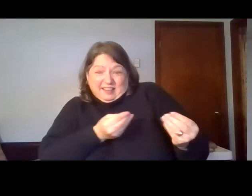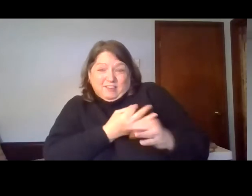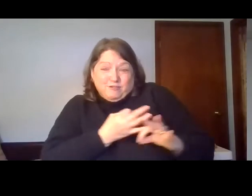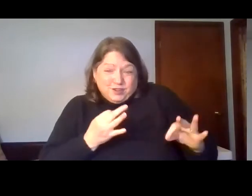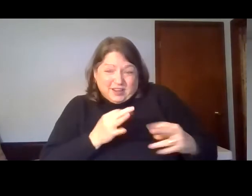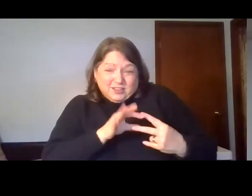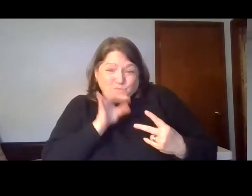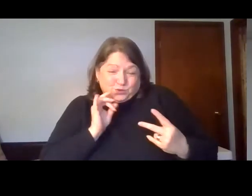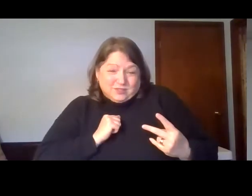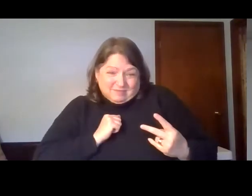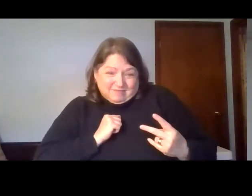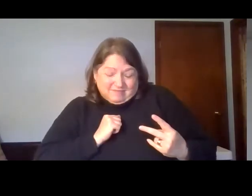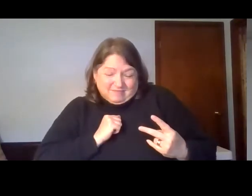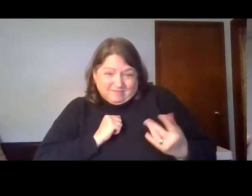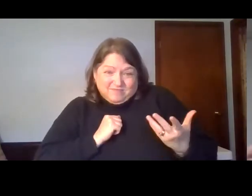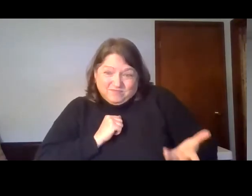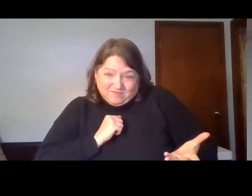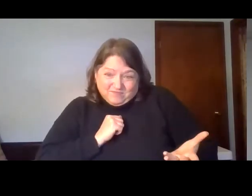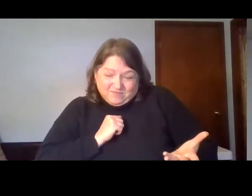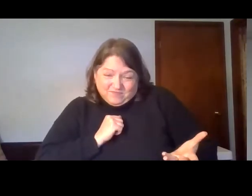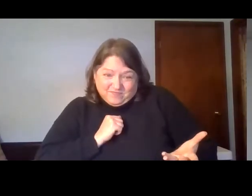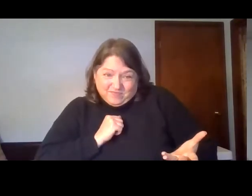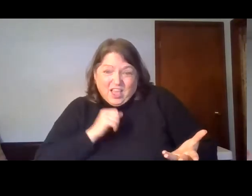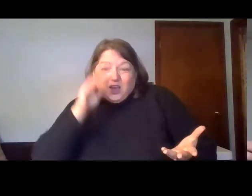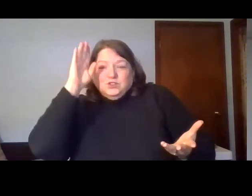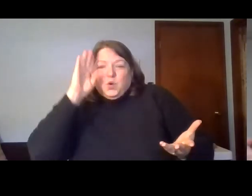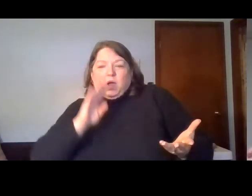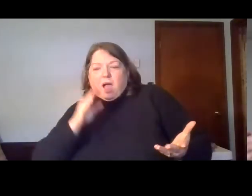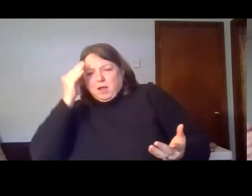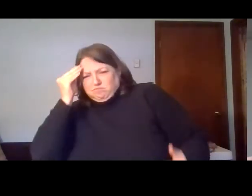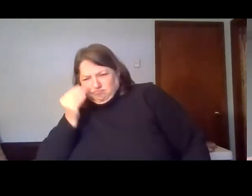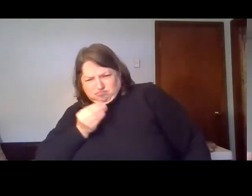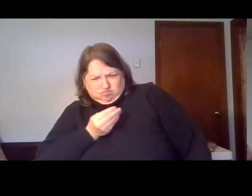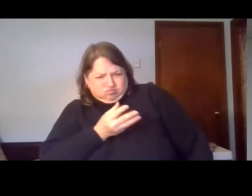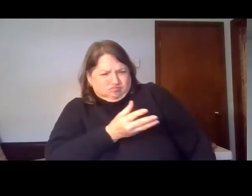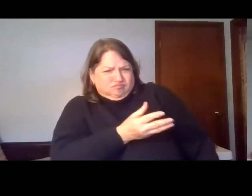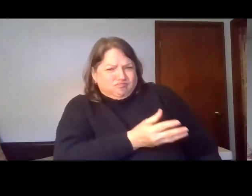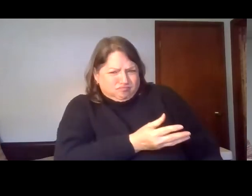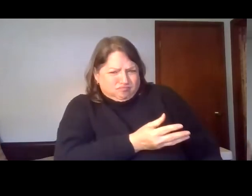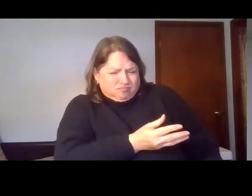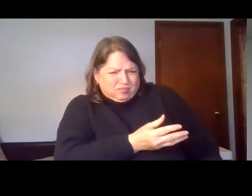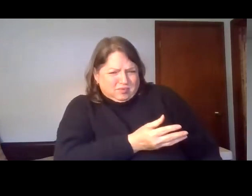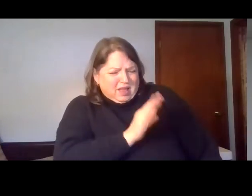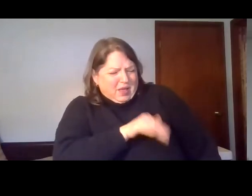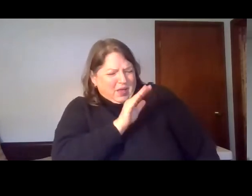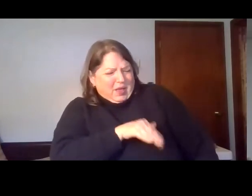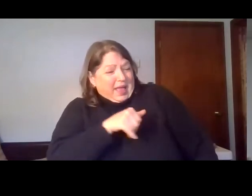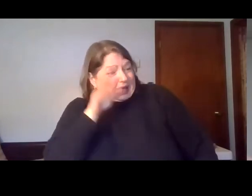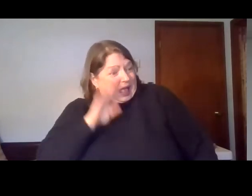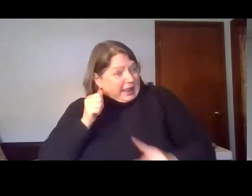And so, yes, he brings this message to the people. And the message is that God is good.